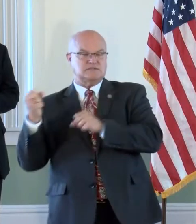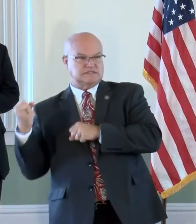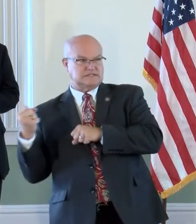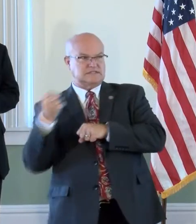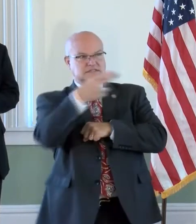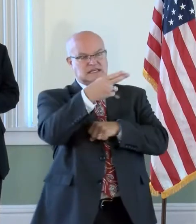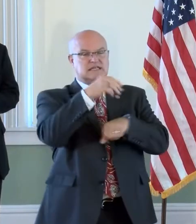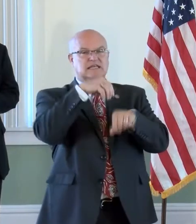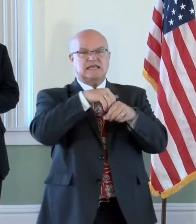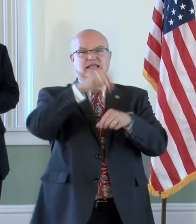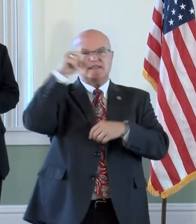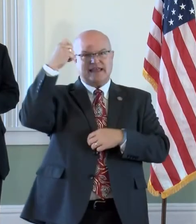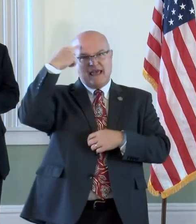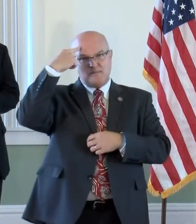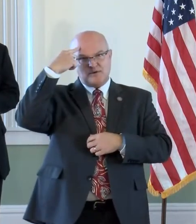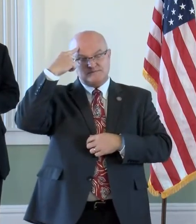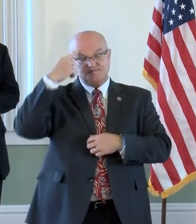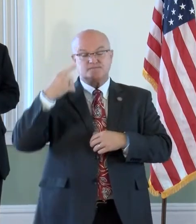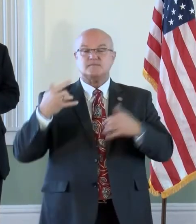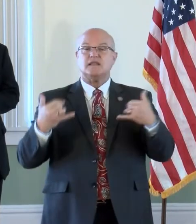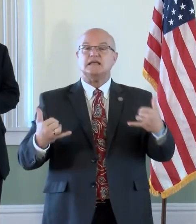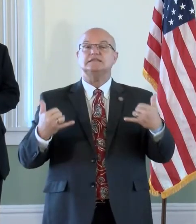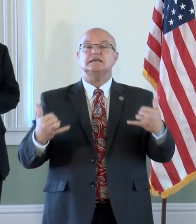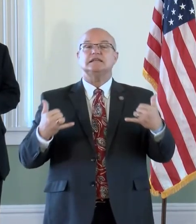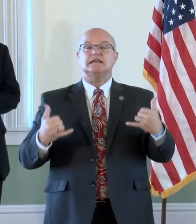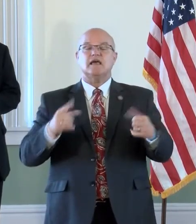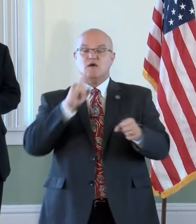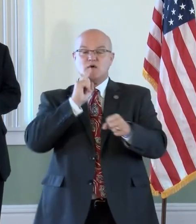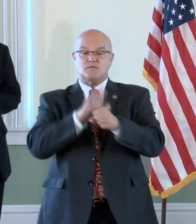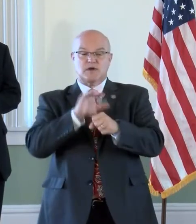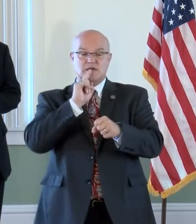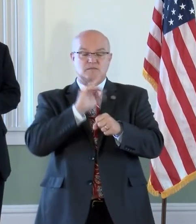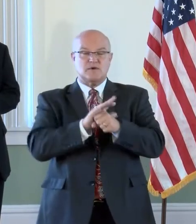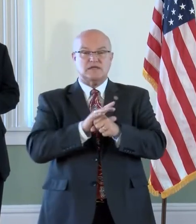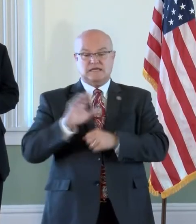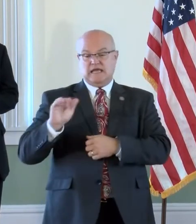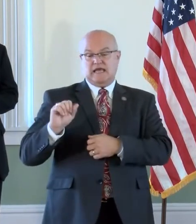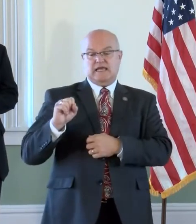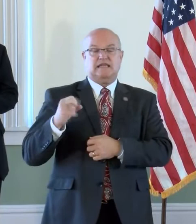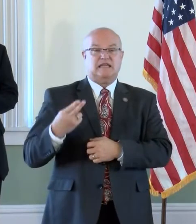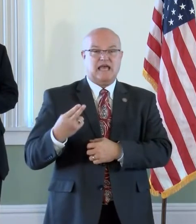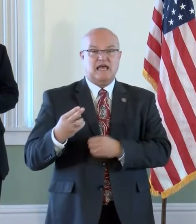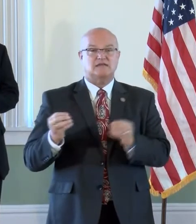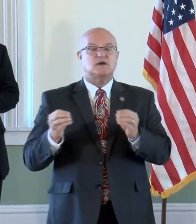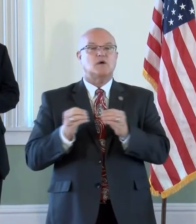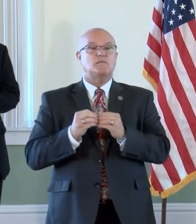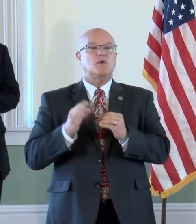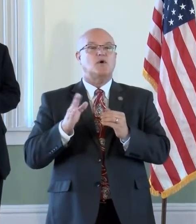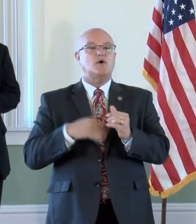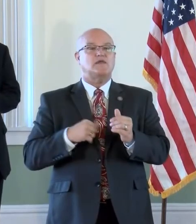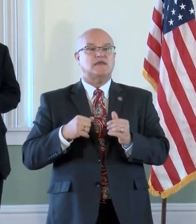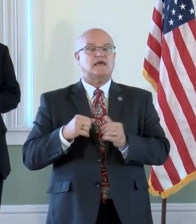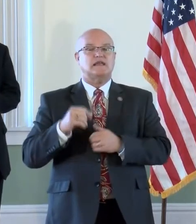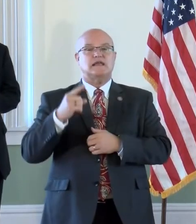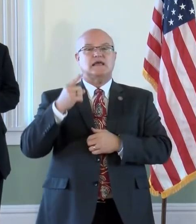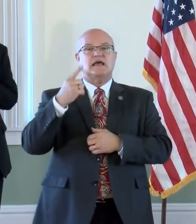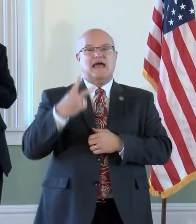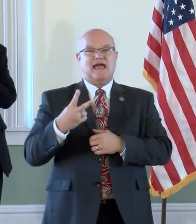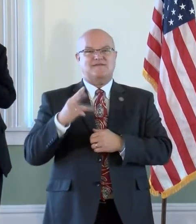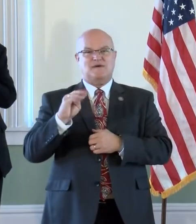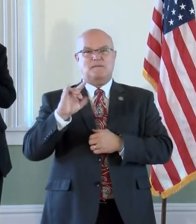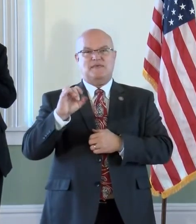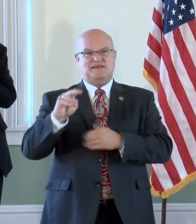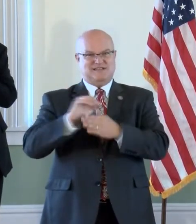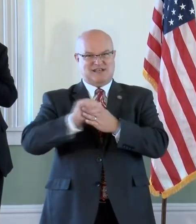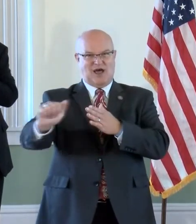placed in the Capitol. Today, we have pledges and cash on hand of over half a million dollars.